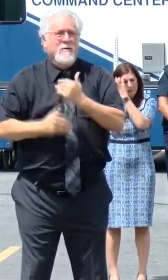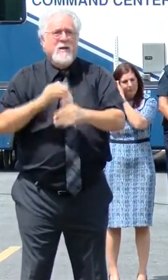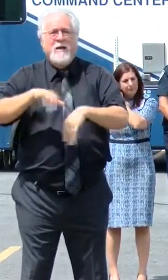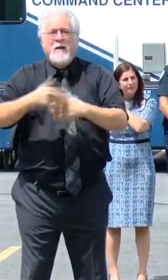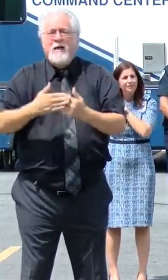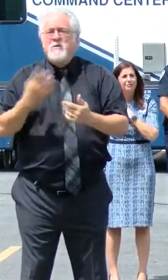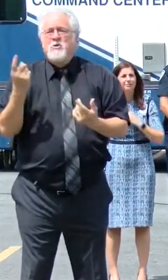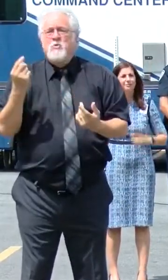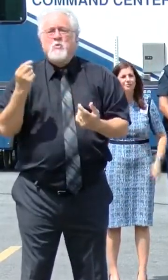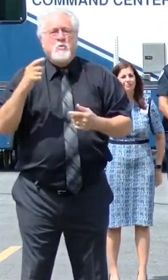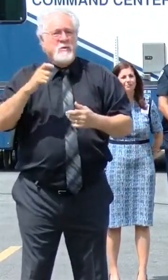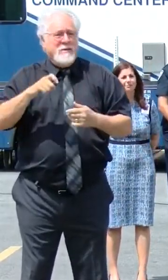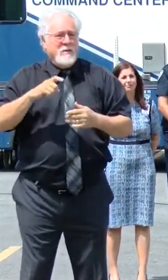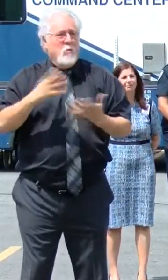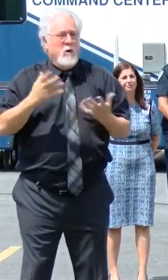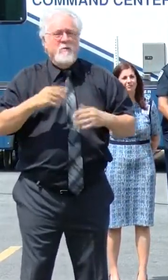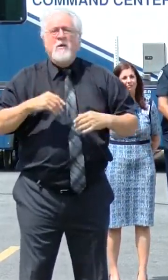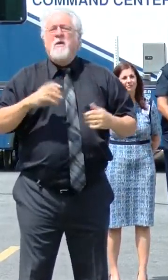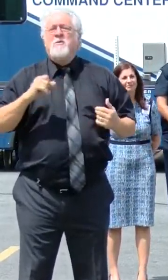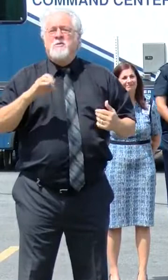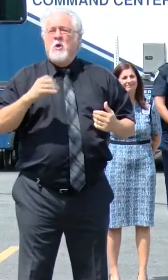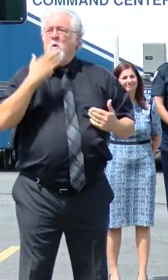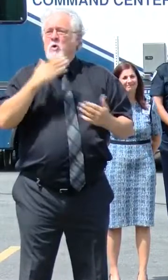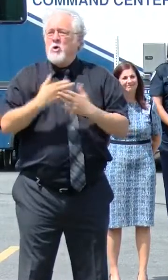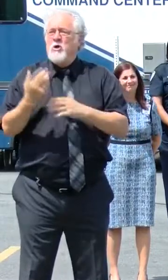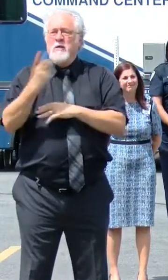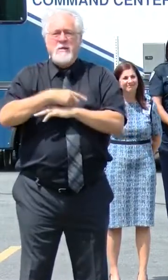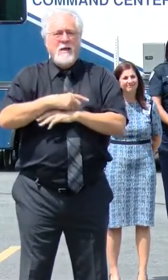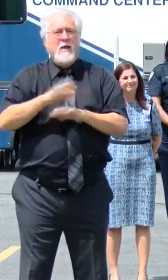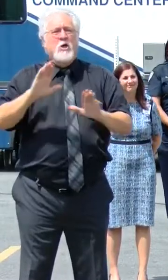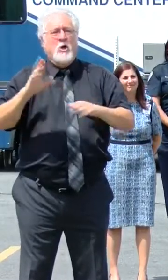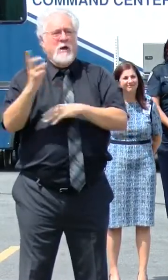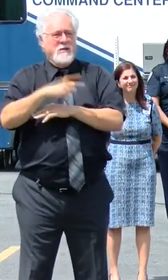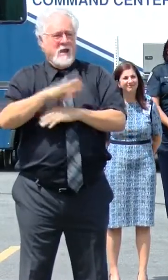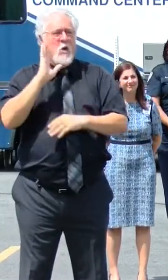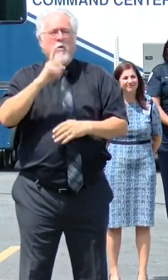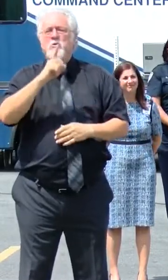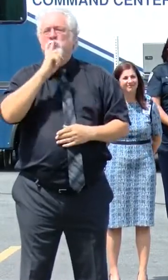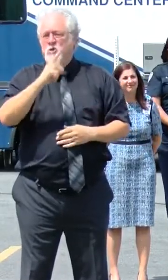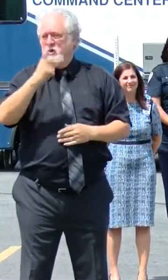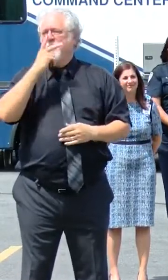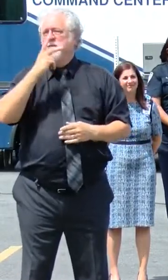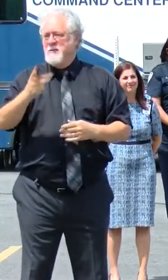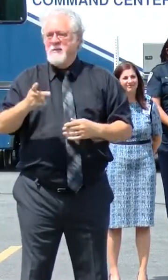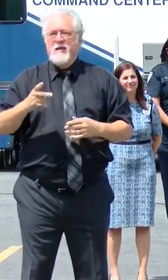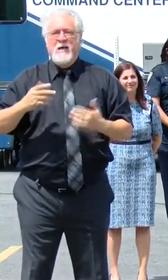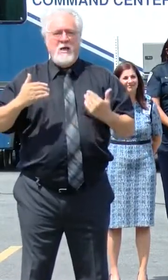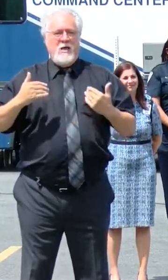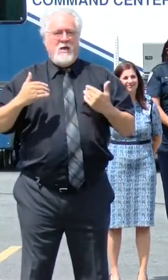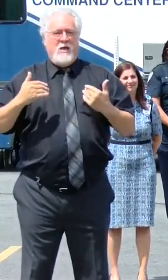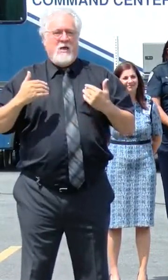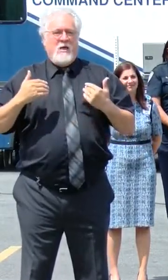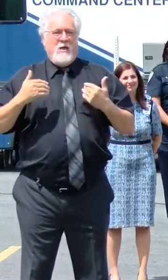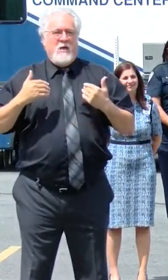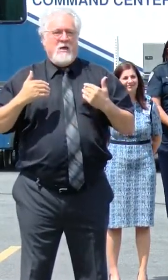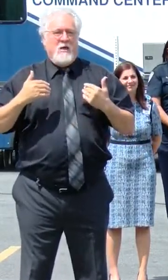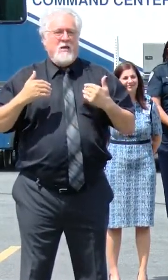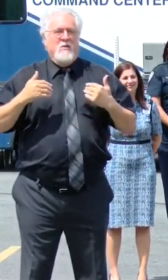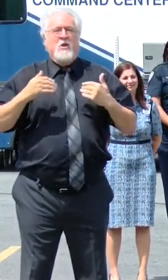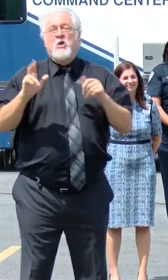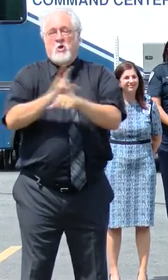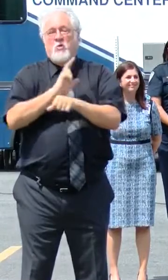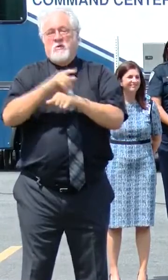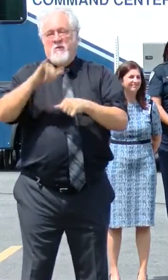and what we need to do. So this is a good day, a great day, and you will surely see the use of this testing site.